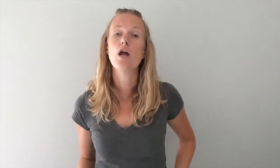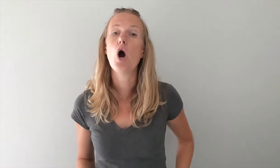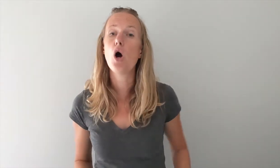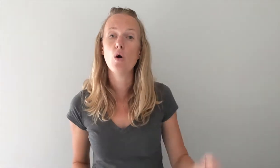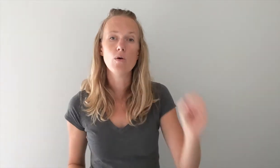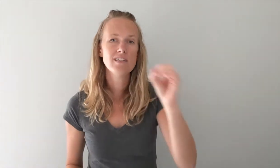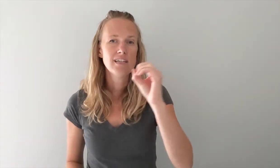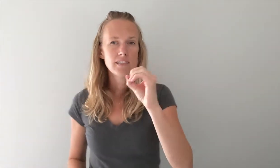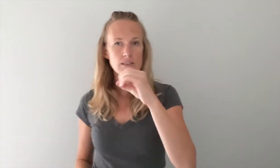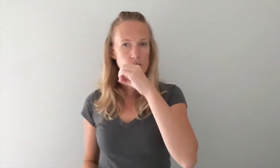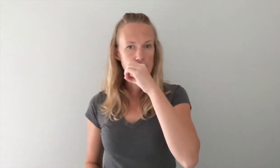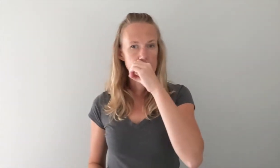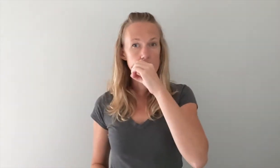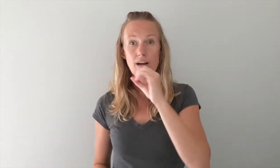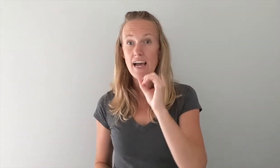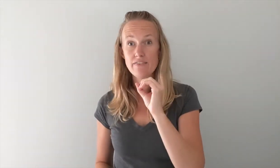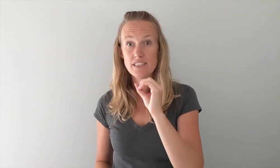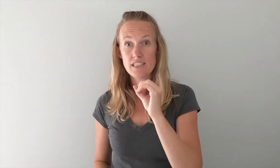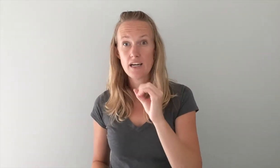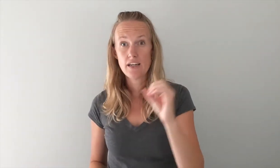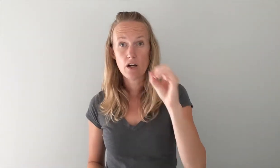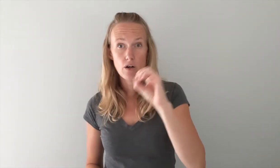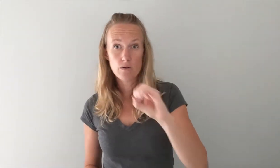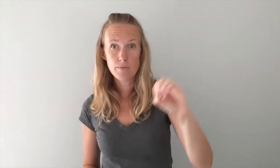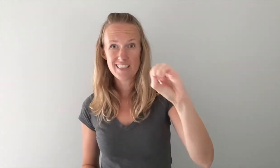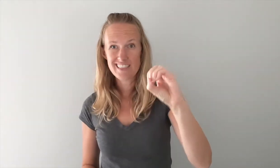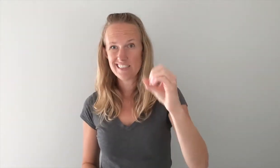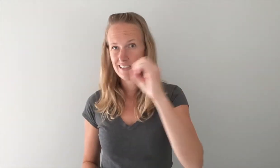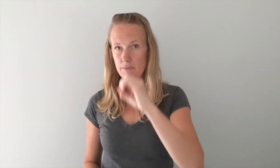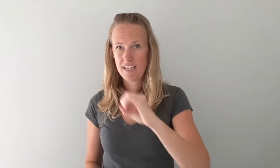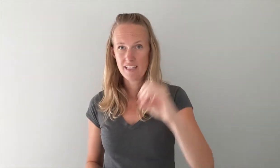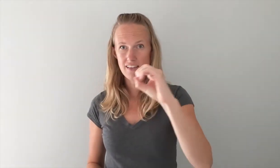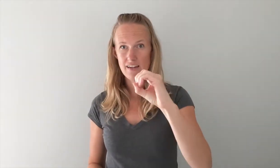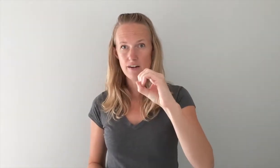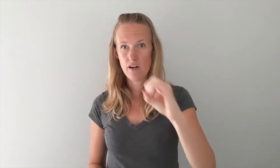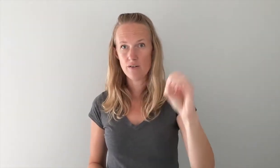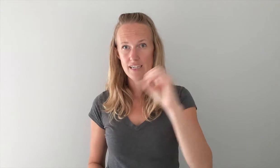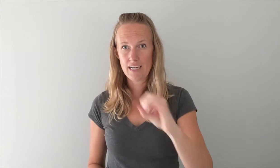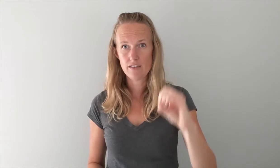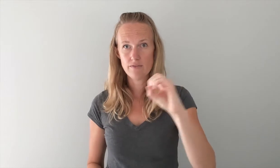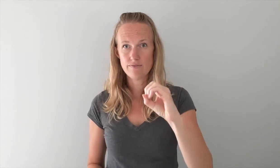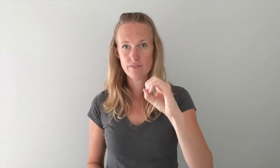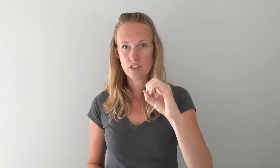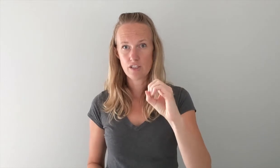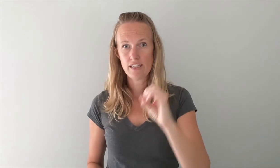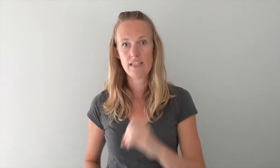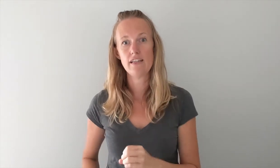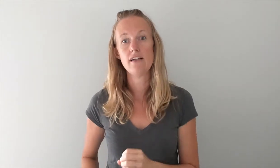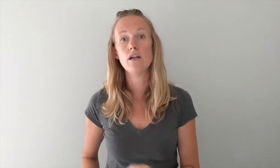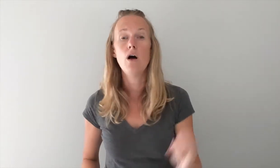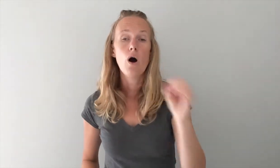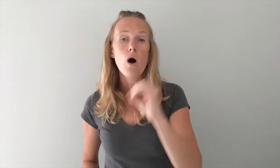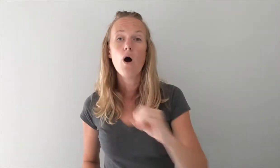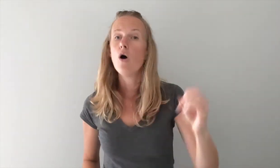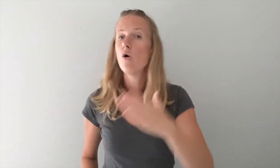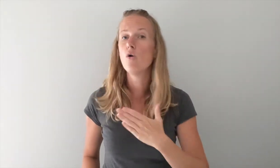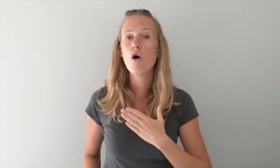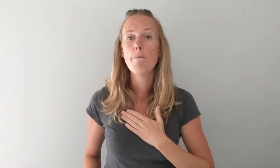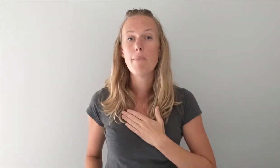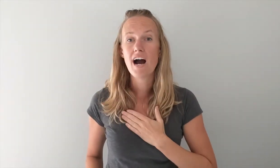O so you don't have to sign O but it's just making the letter O and kind of circling it a little. Oh my